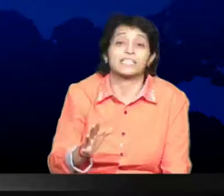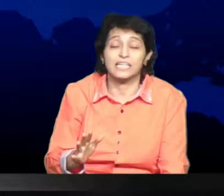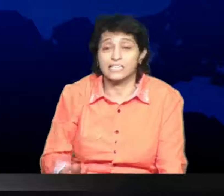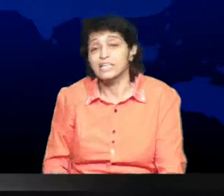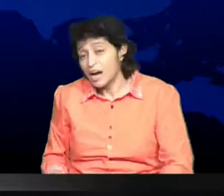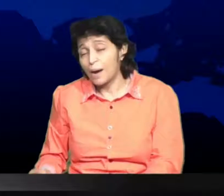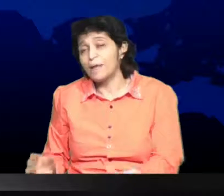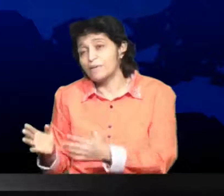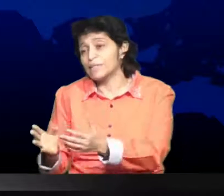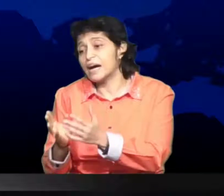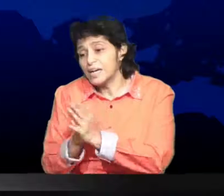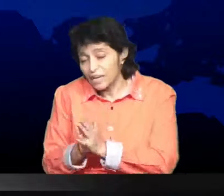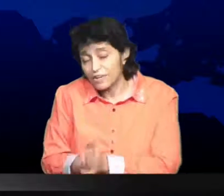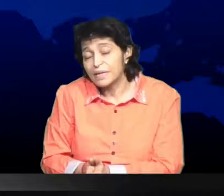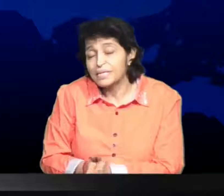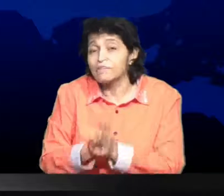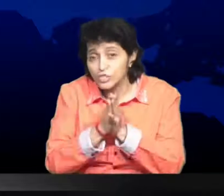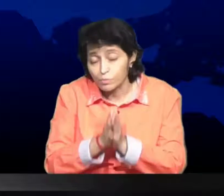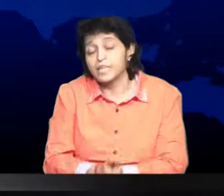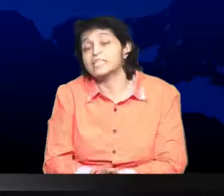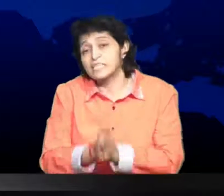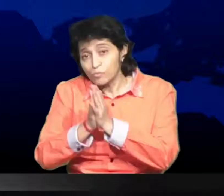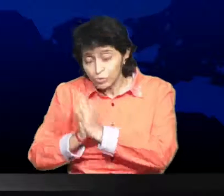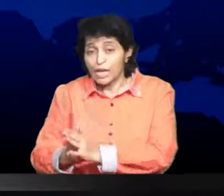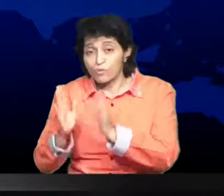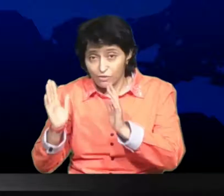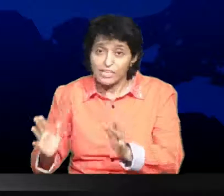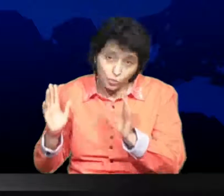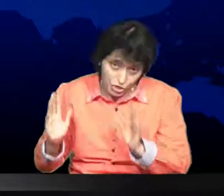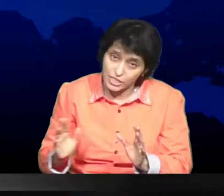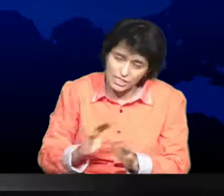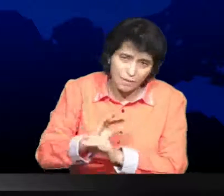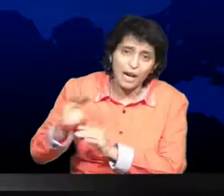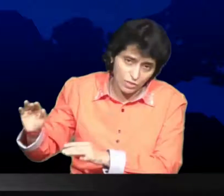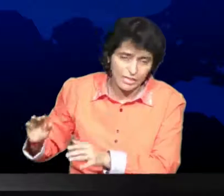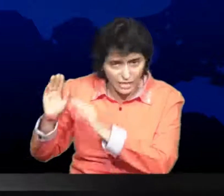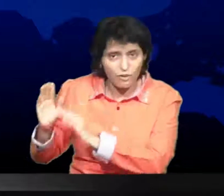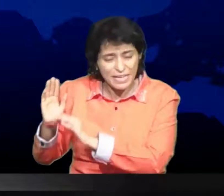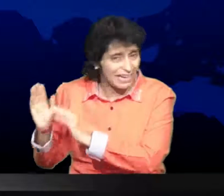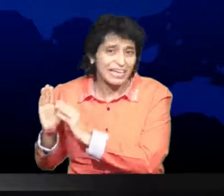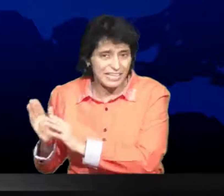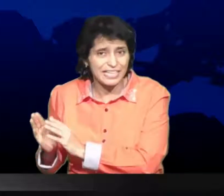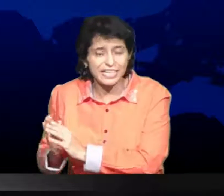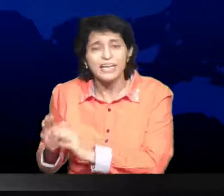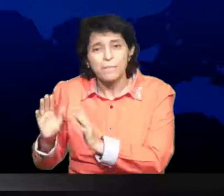There is no about the government, one stop centres, but are trying to